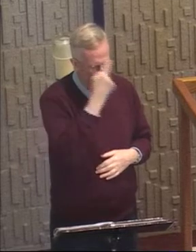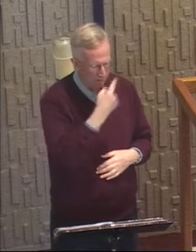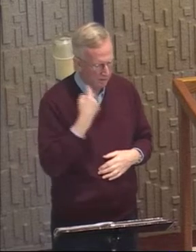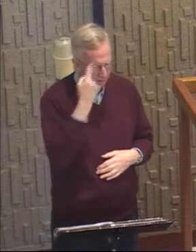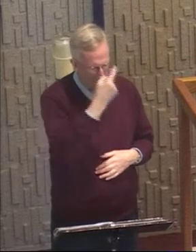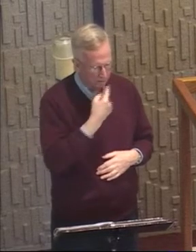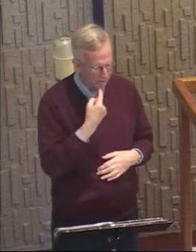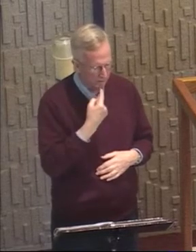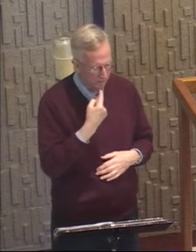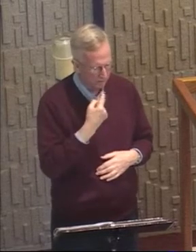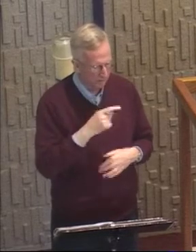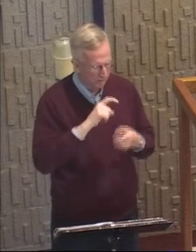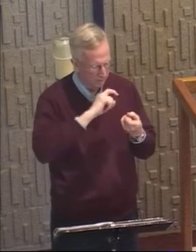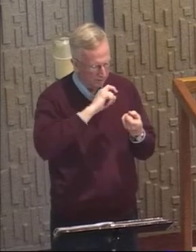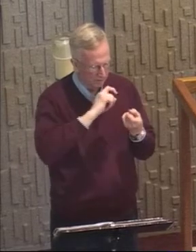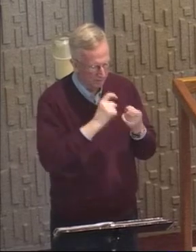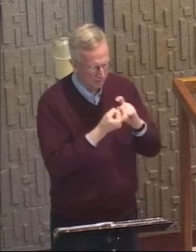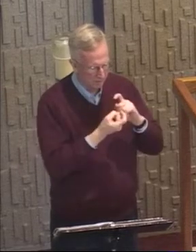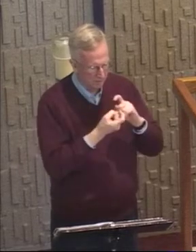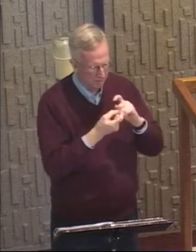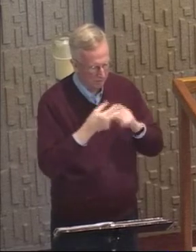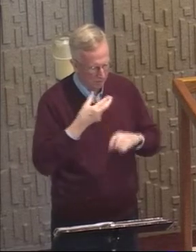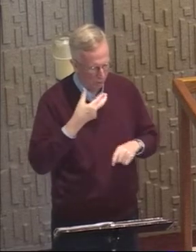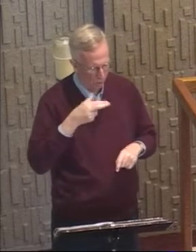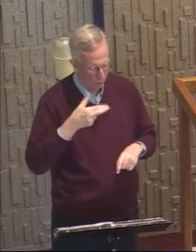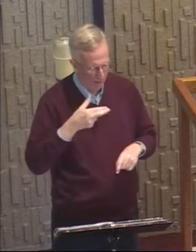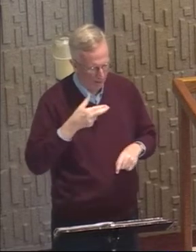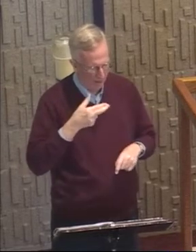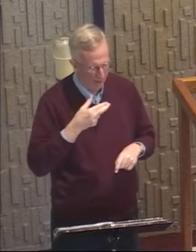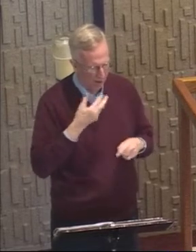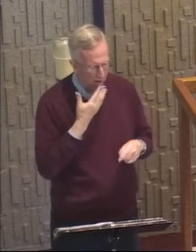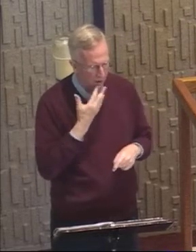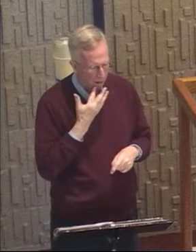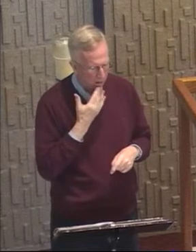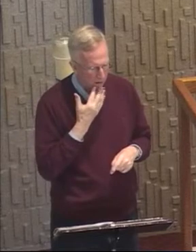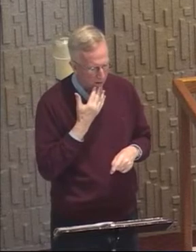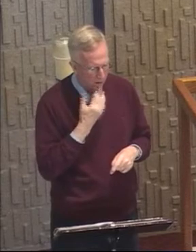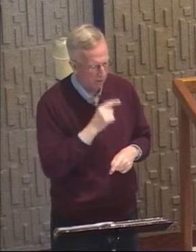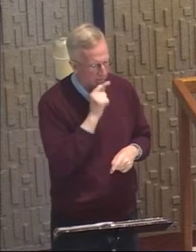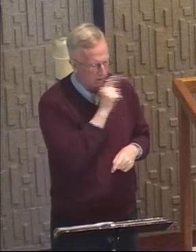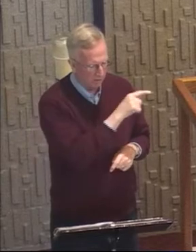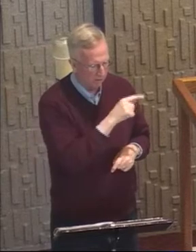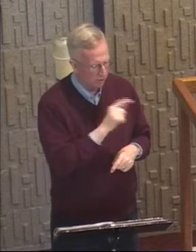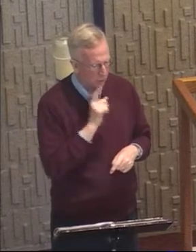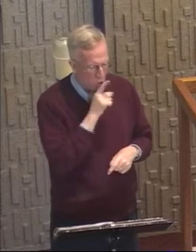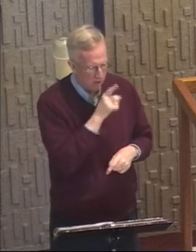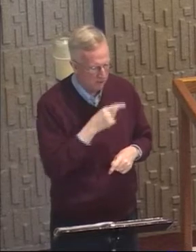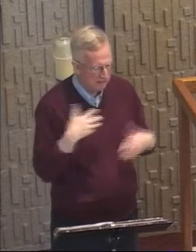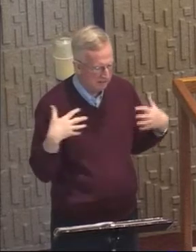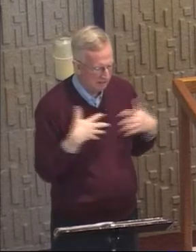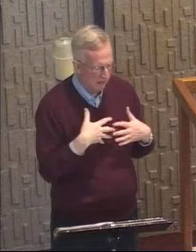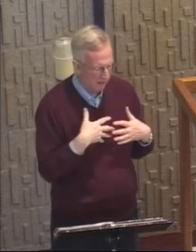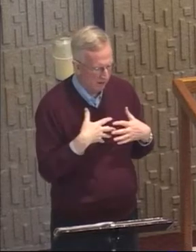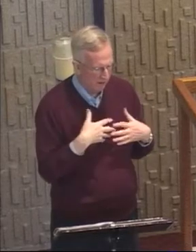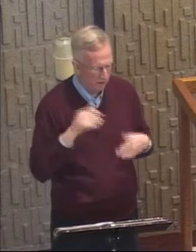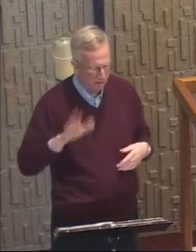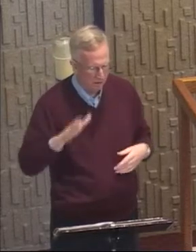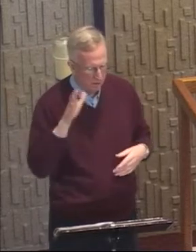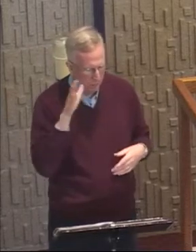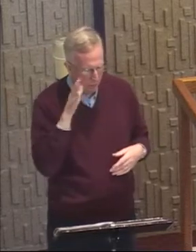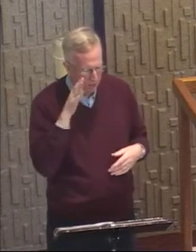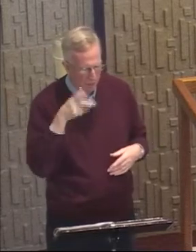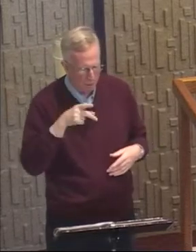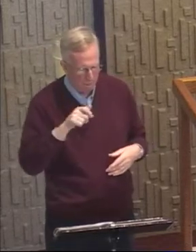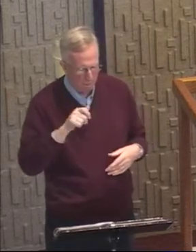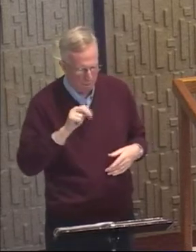pretty much gray. And I was terrified. And his mother was panicking. She